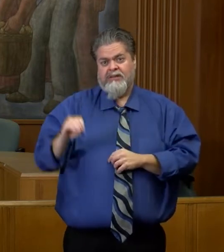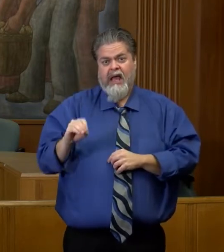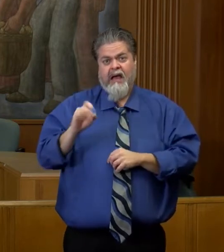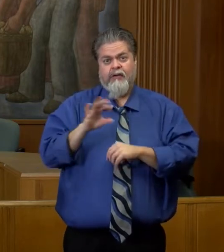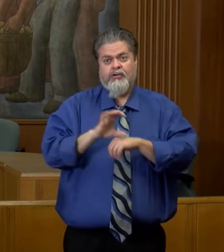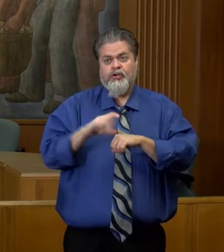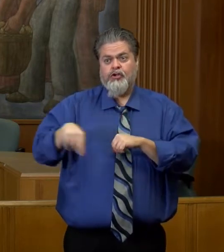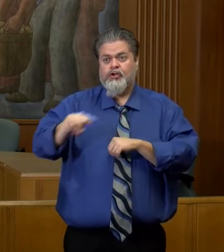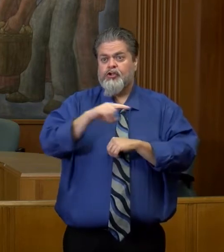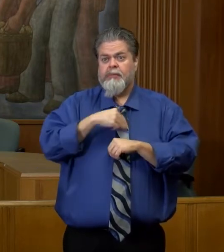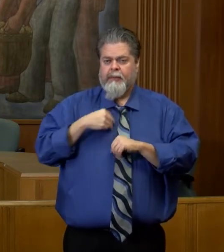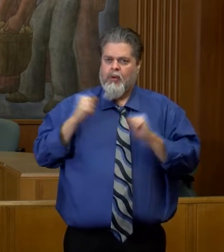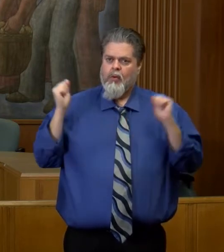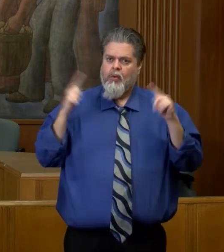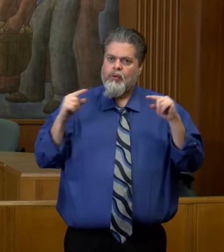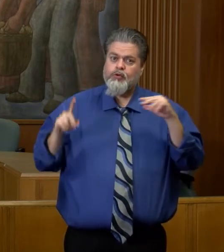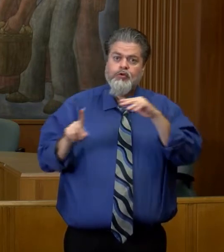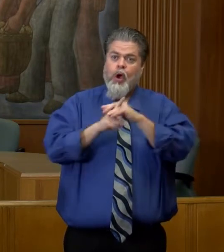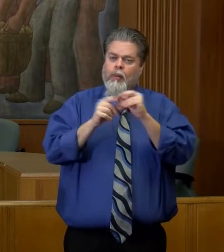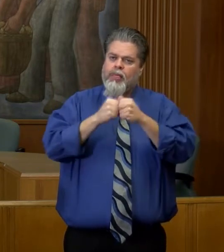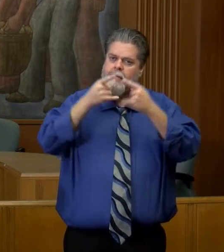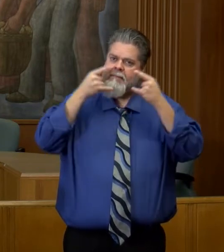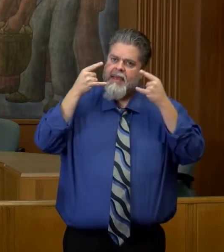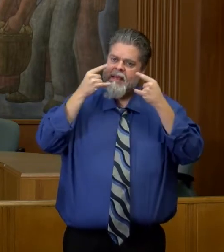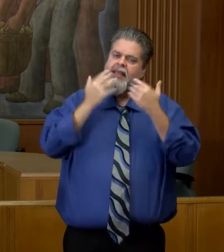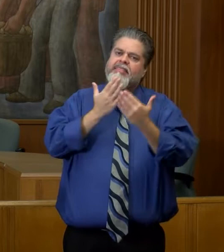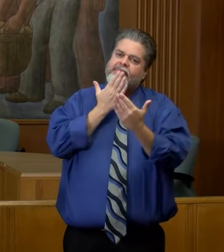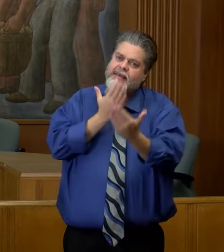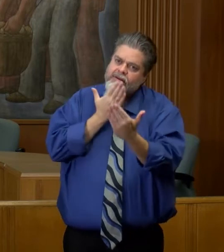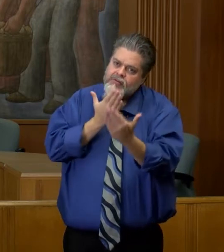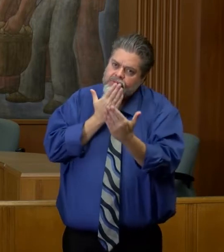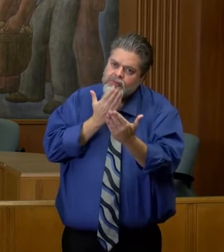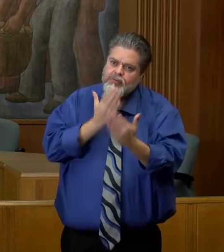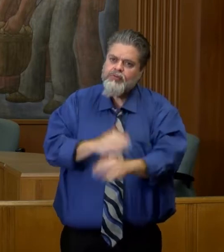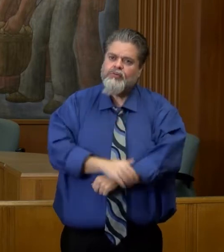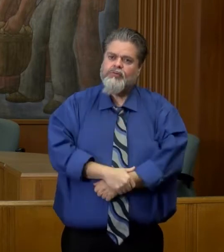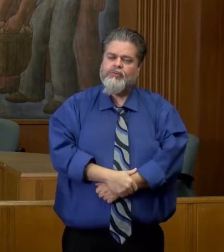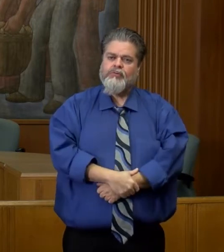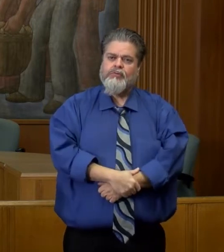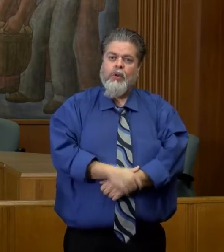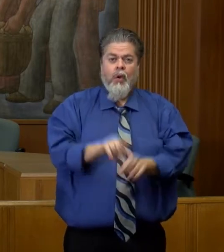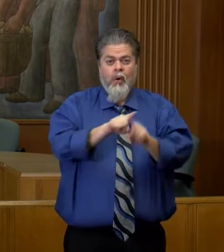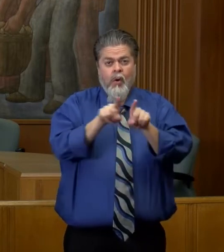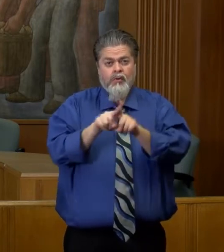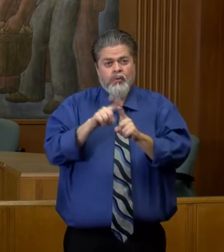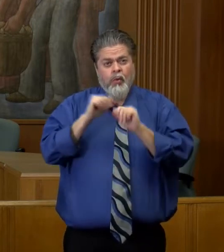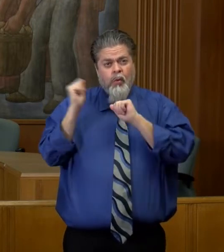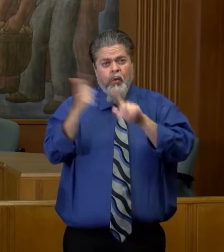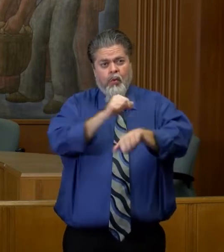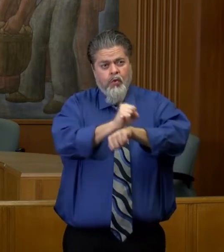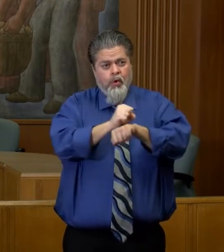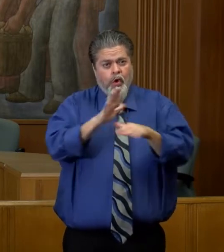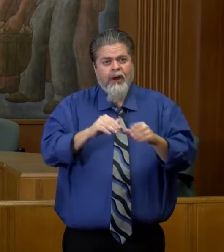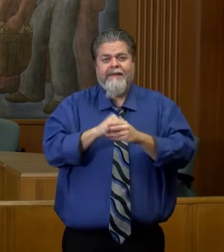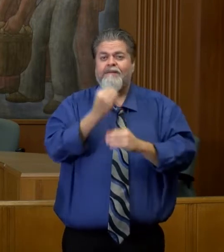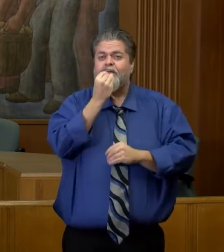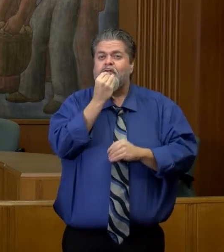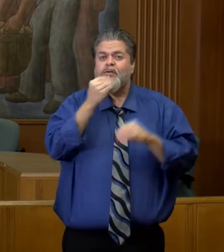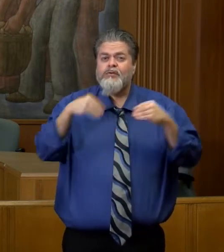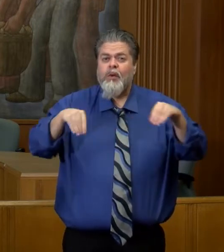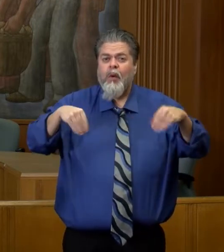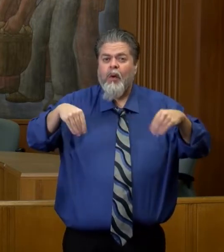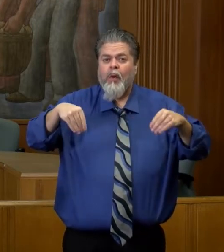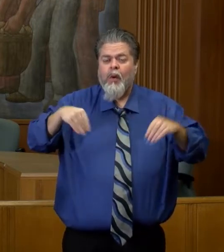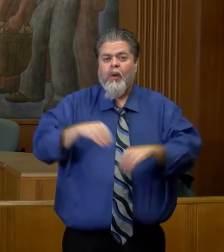were wearing masks. They're doing their part. Thank you to all of the workers in grocery stores